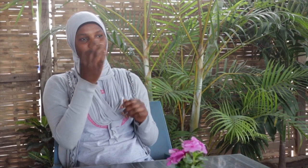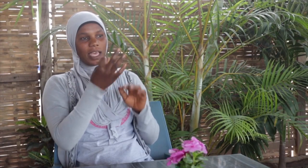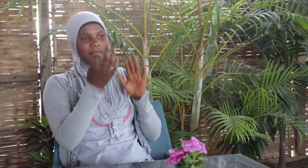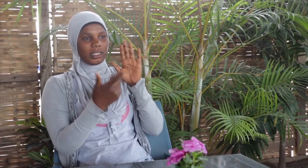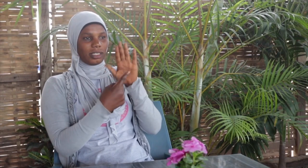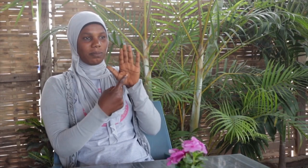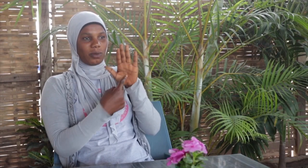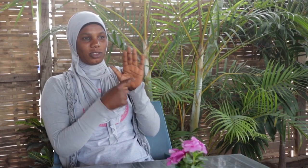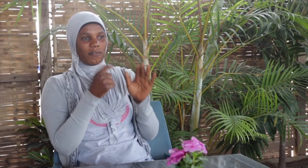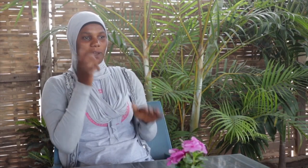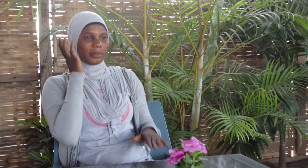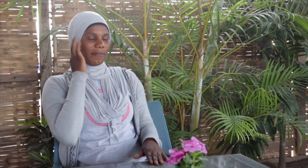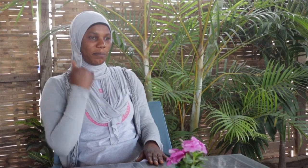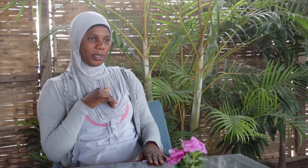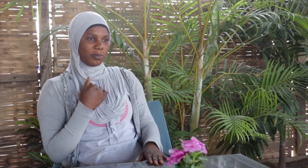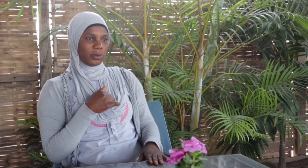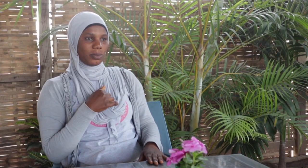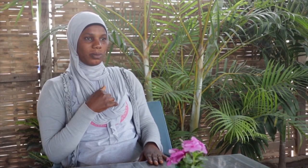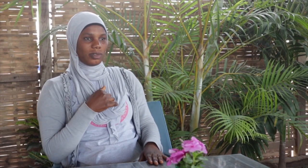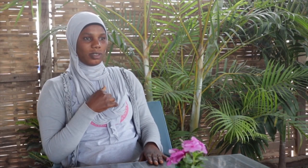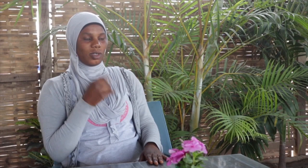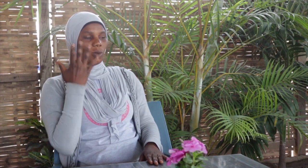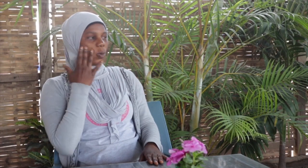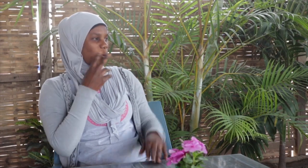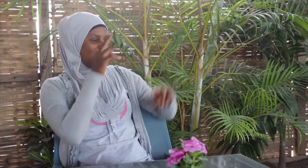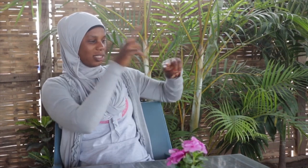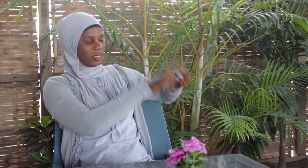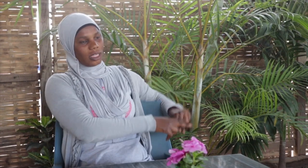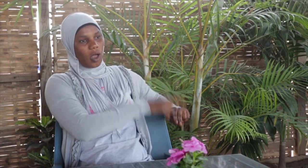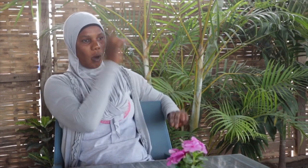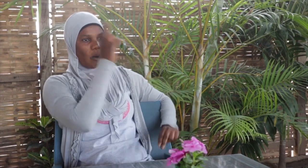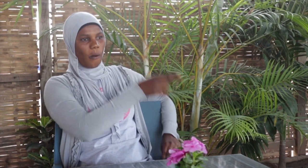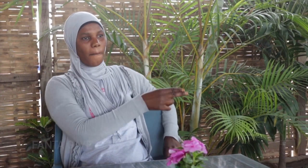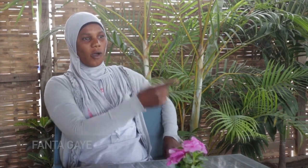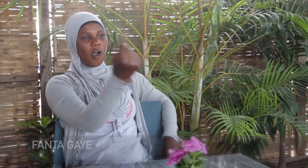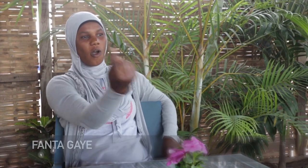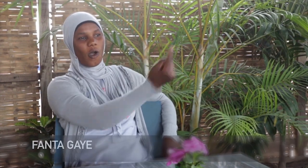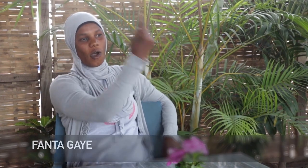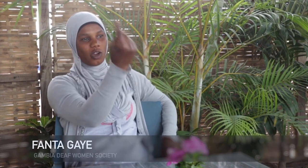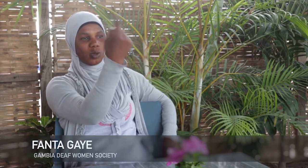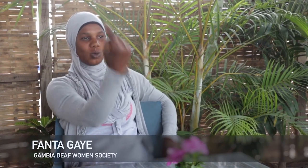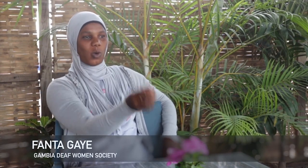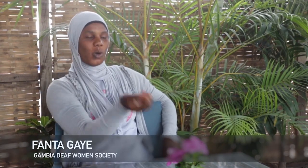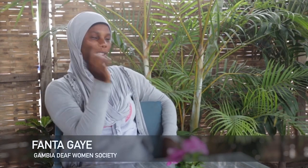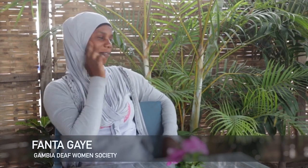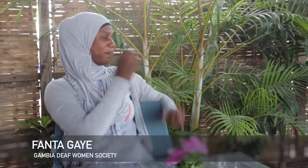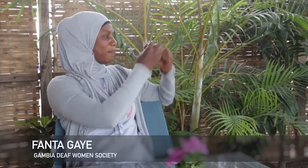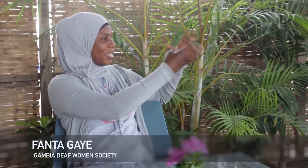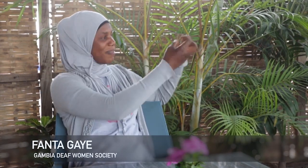How do feel about deaf people? Deaf people normally, are more comfortable when they are with us here. So when they